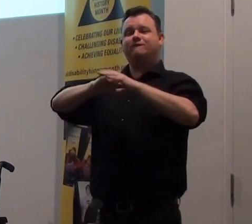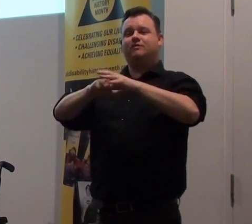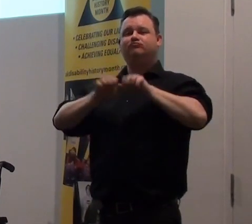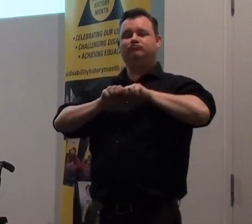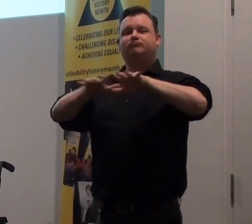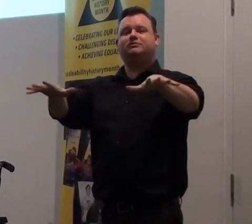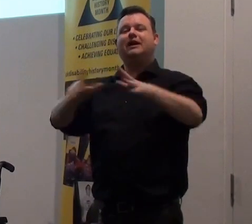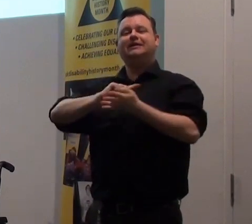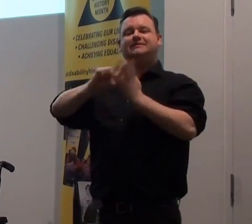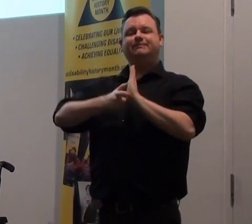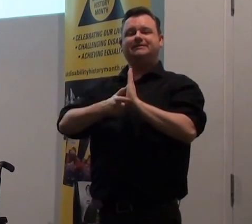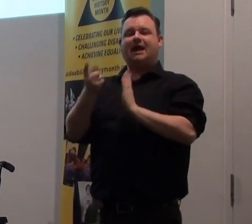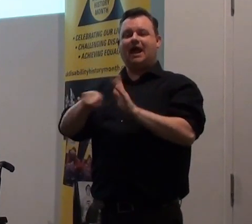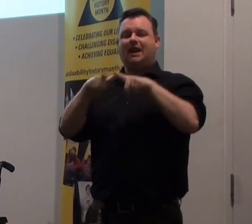language.